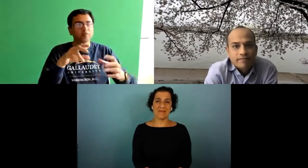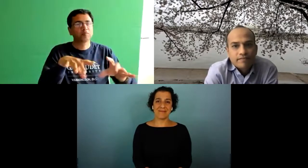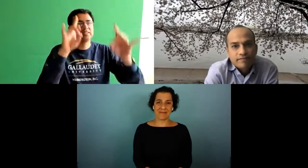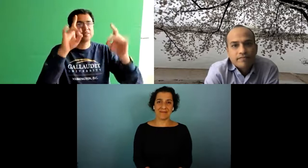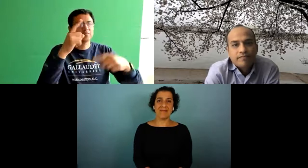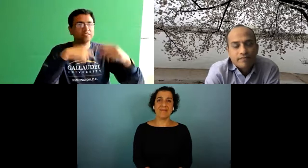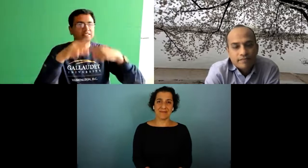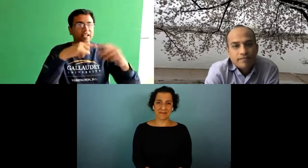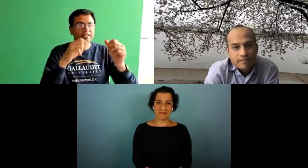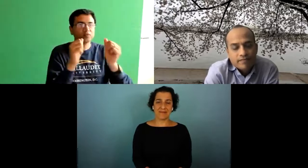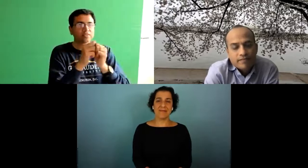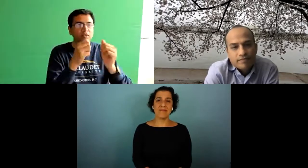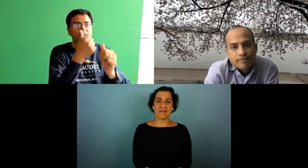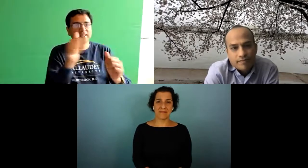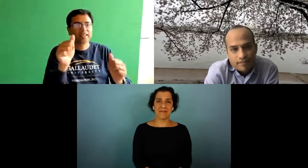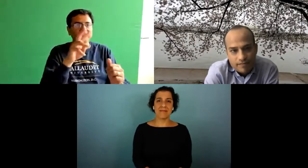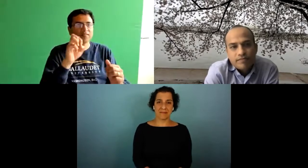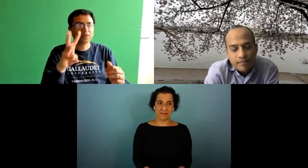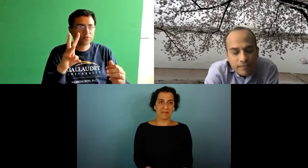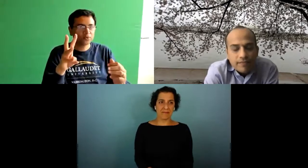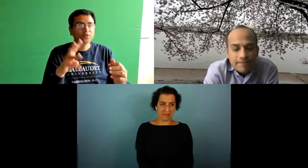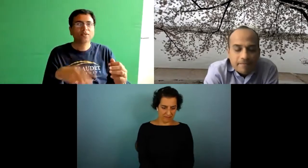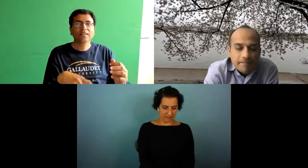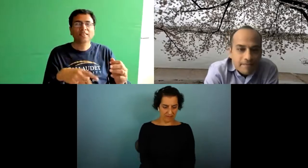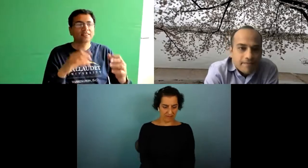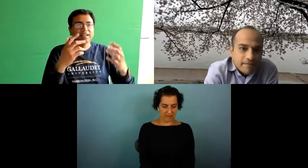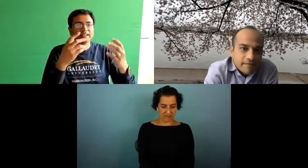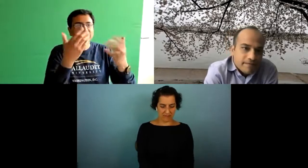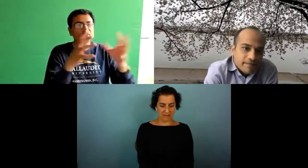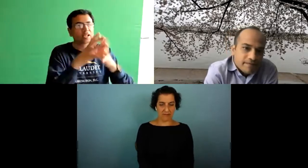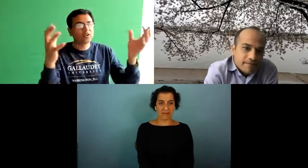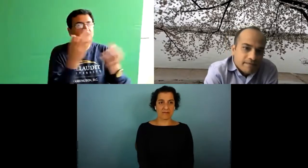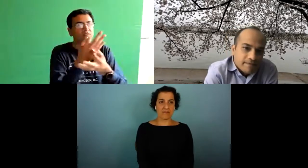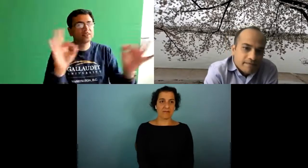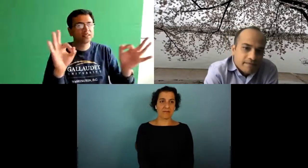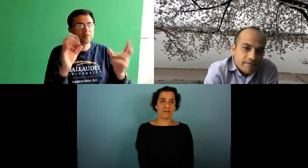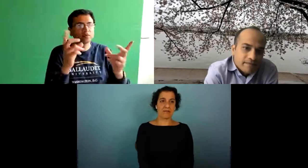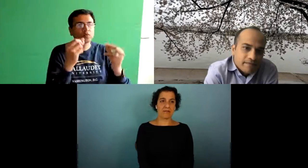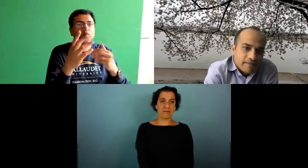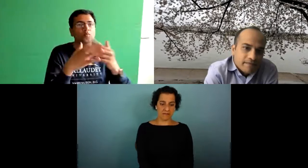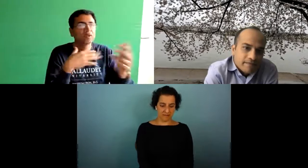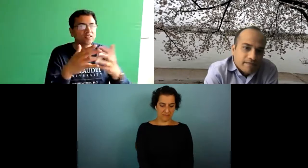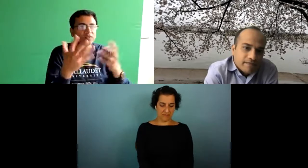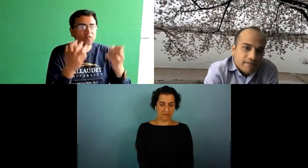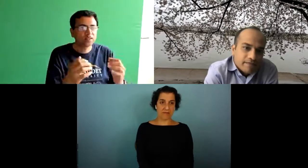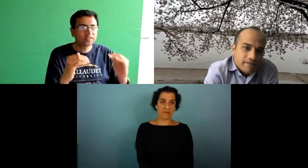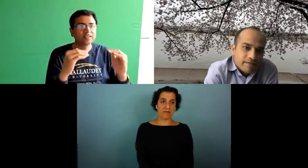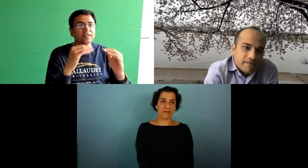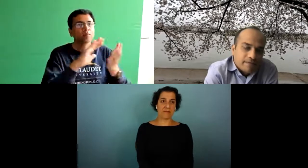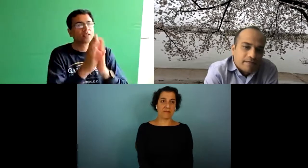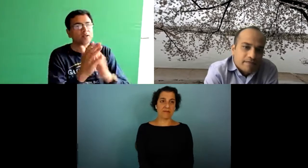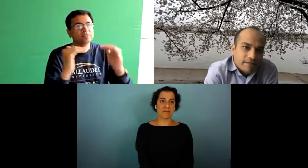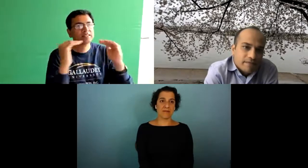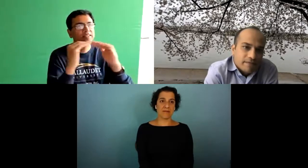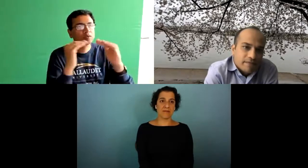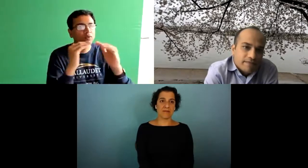wearable on like a lanyard type device and then that way any view can be captured and